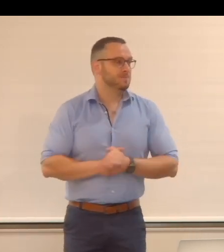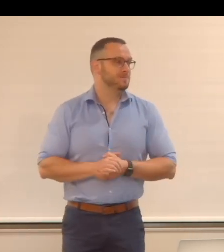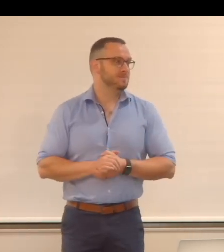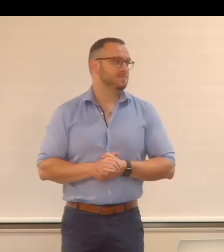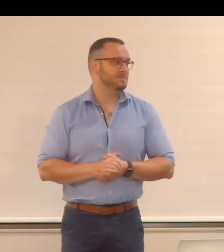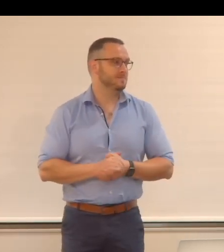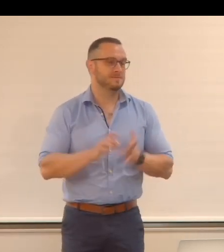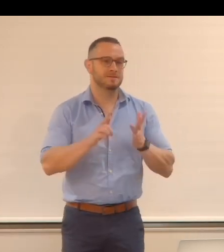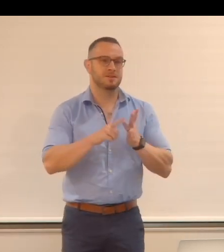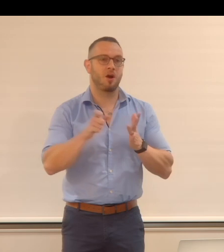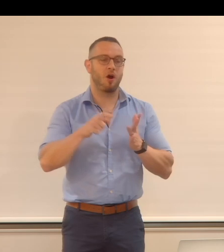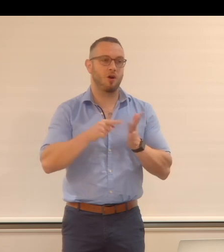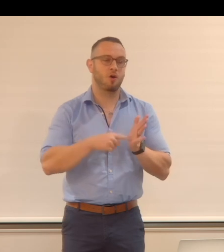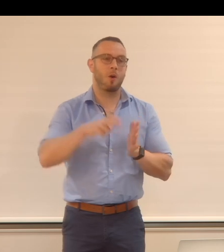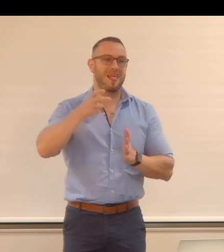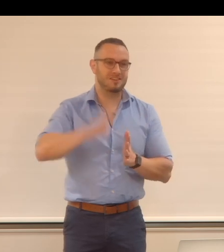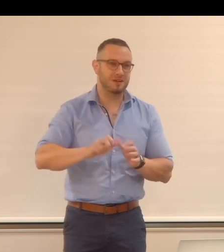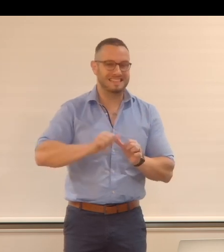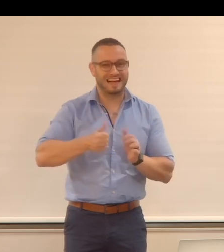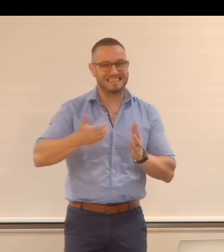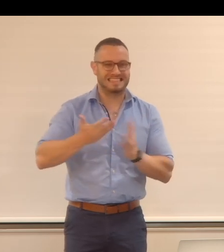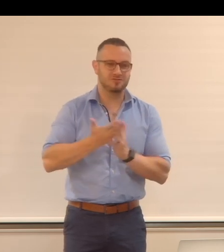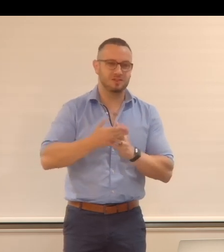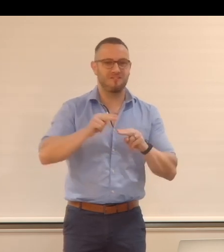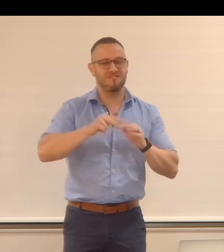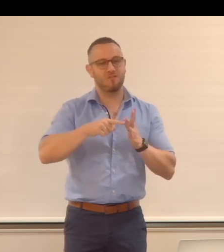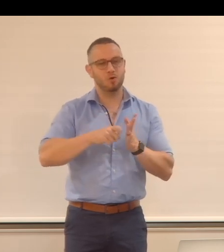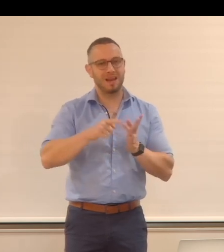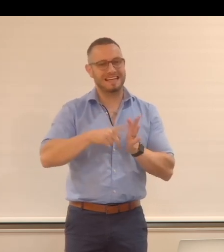So optoelectronics and integrated photonics.